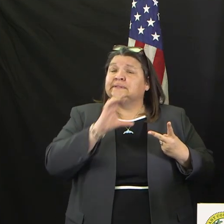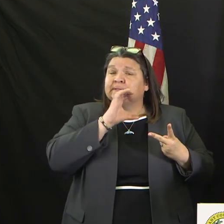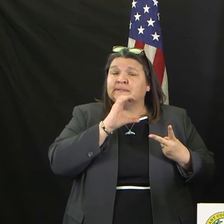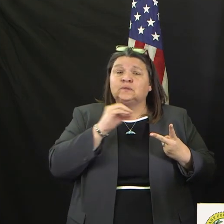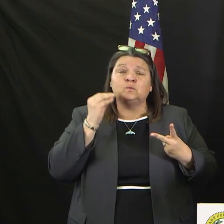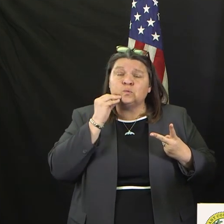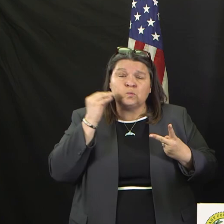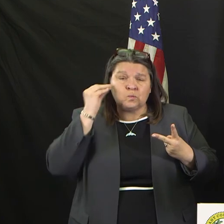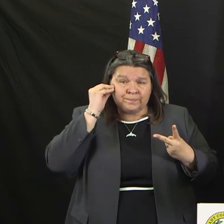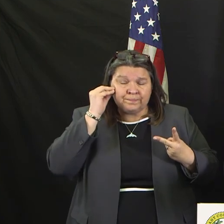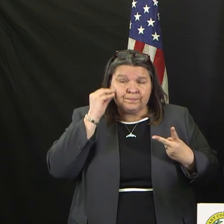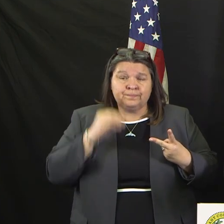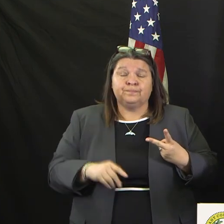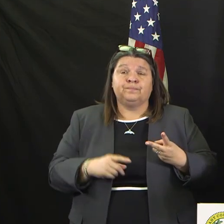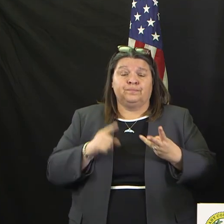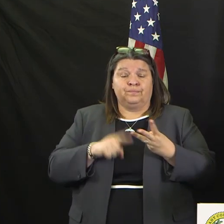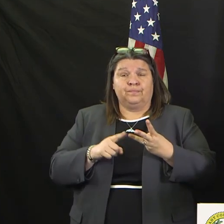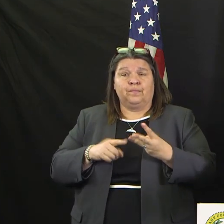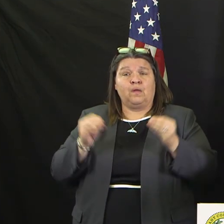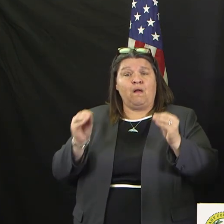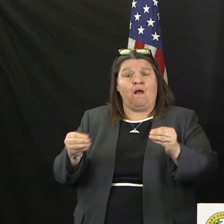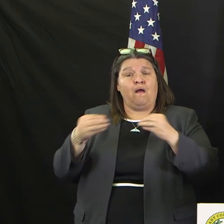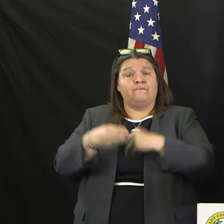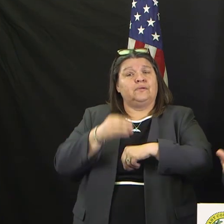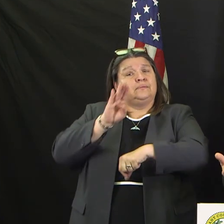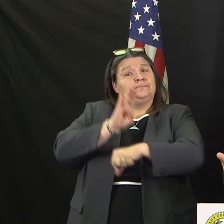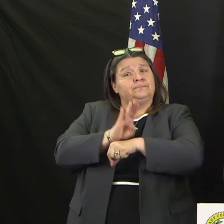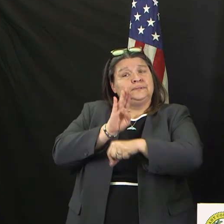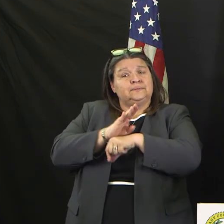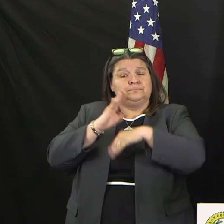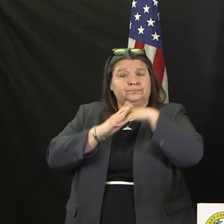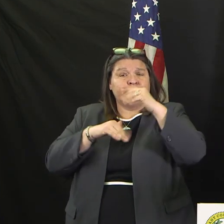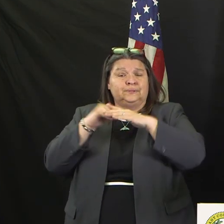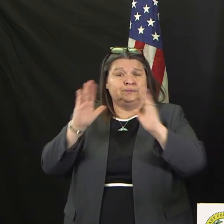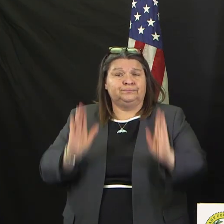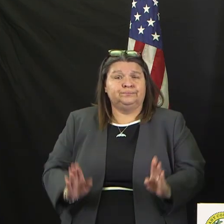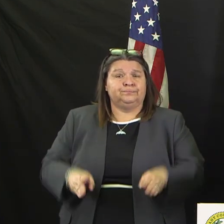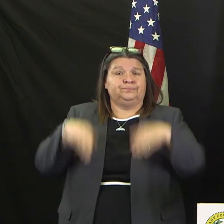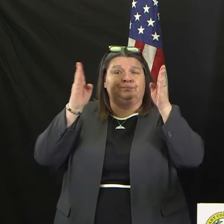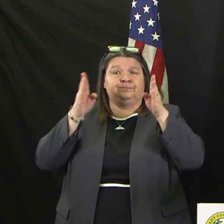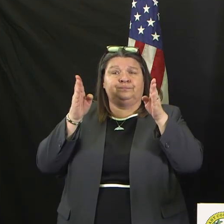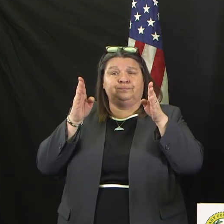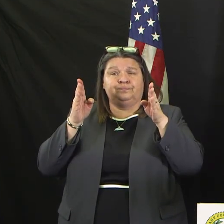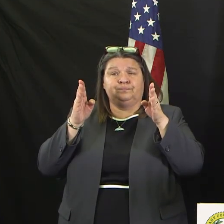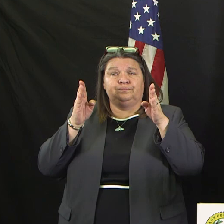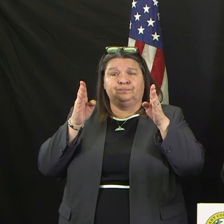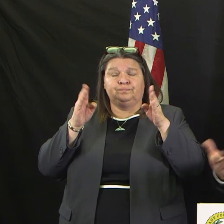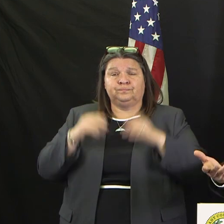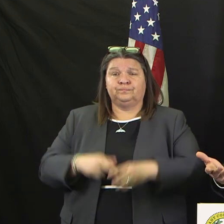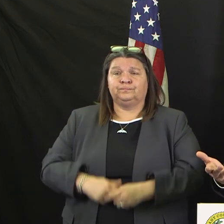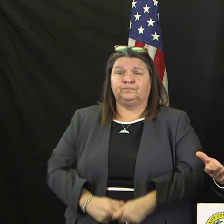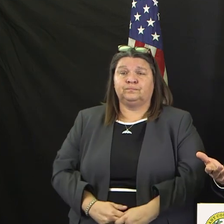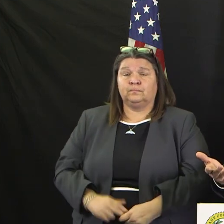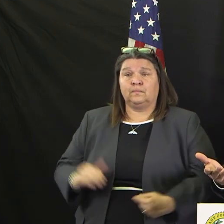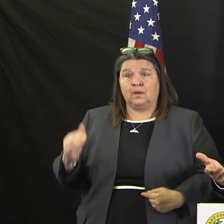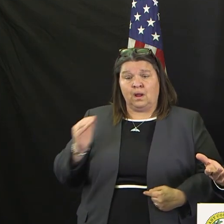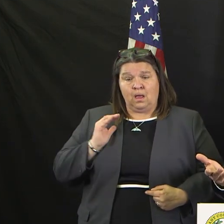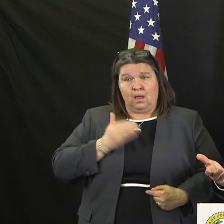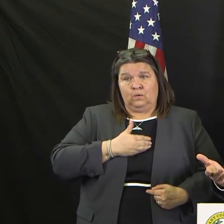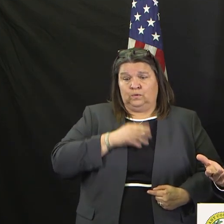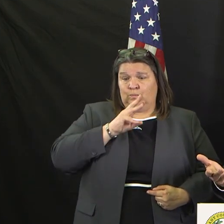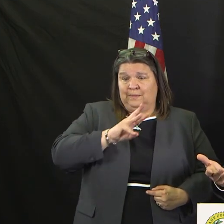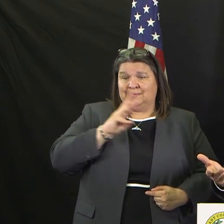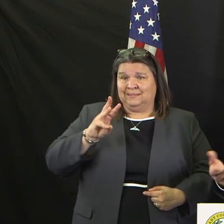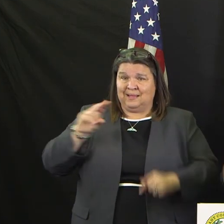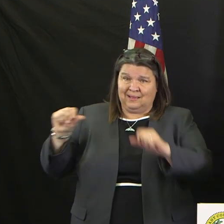buildings. Again, I would ask that you go to our website if you have more, if have questions